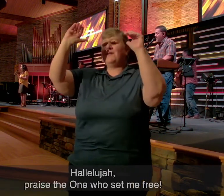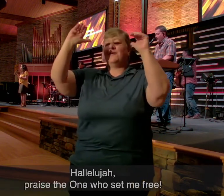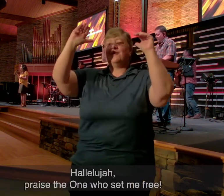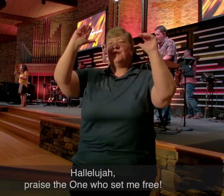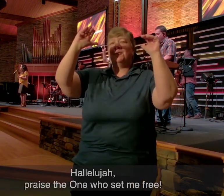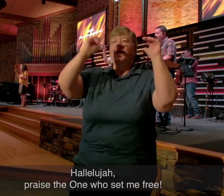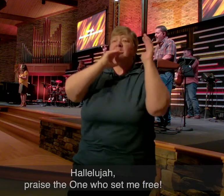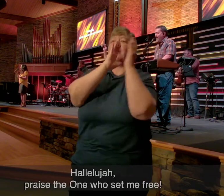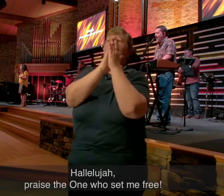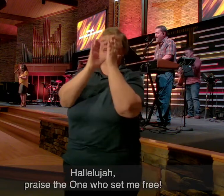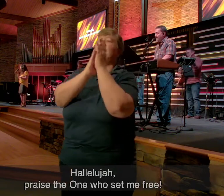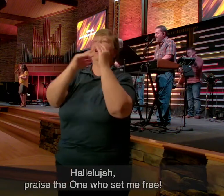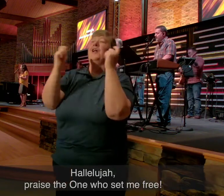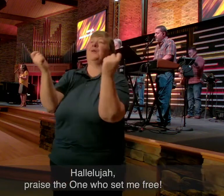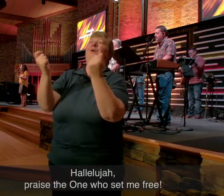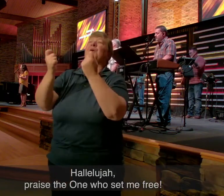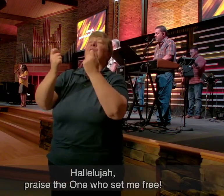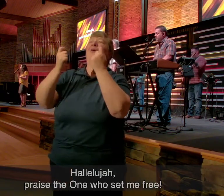Hallelujah